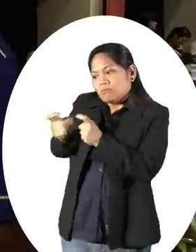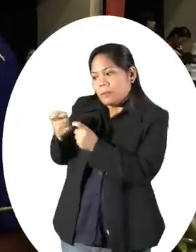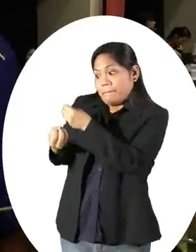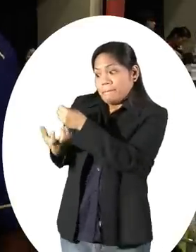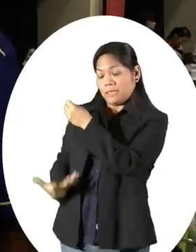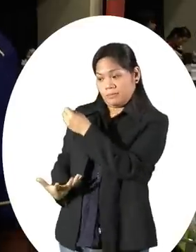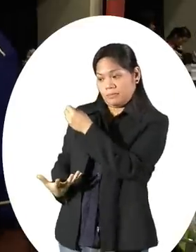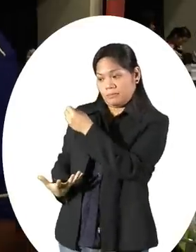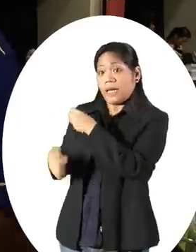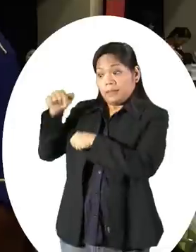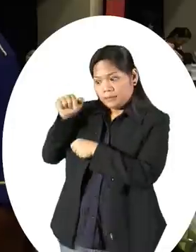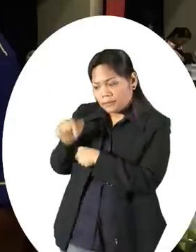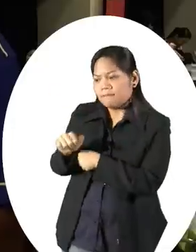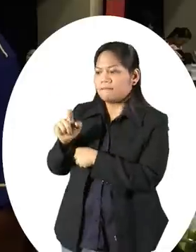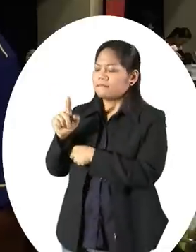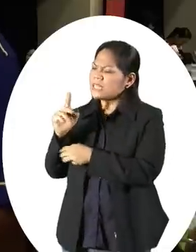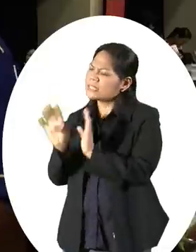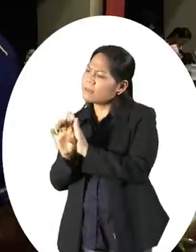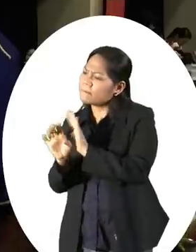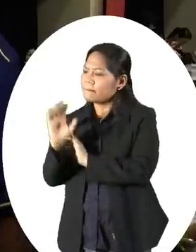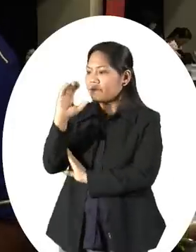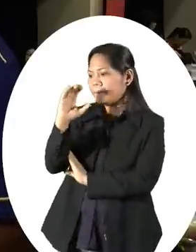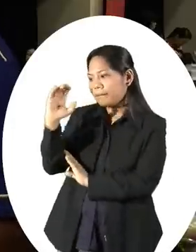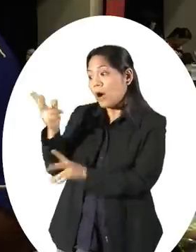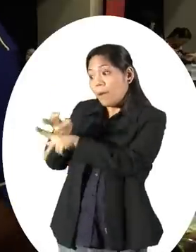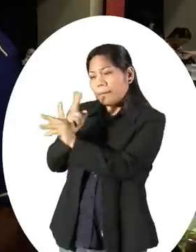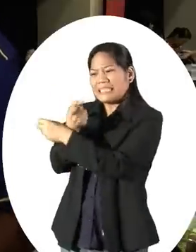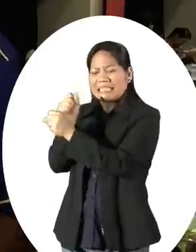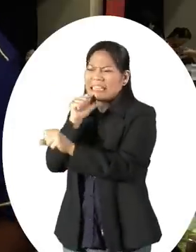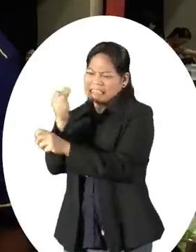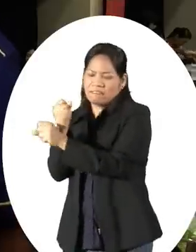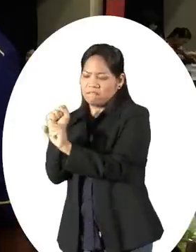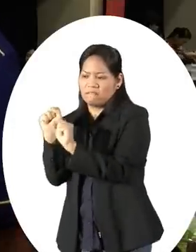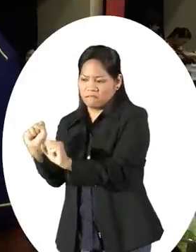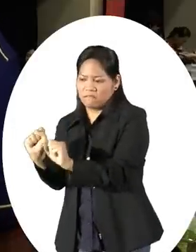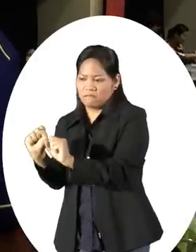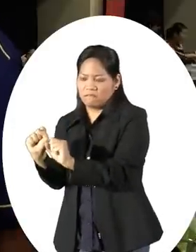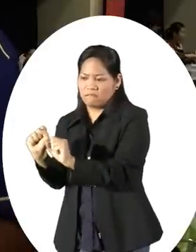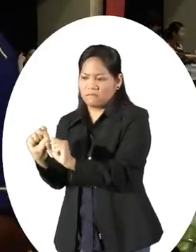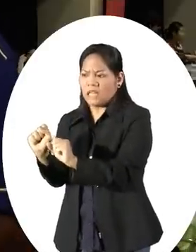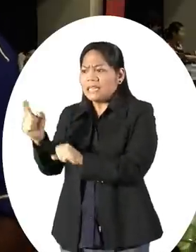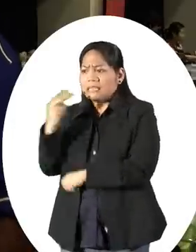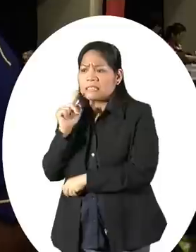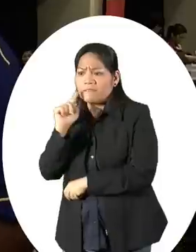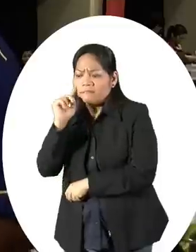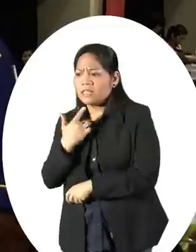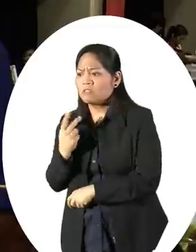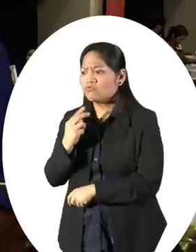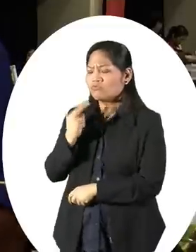funds. Because this is something, a credit card and unsecured loans. In unsecured loans, we don't want these people to be trapped with